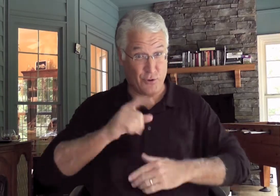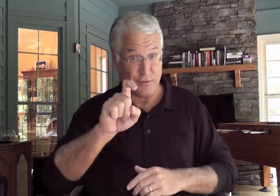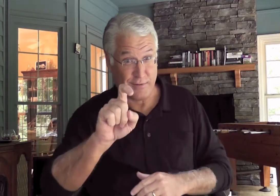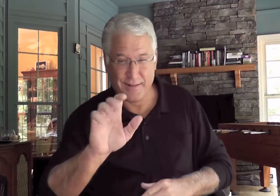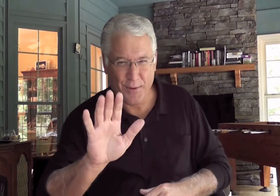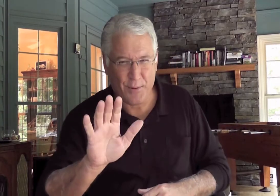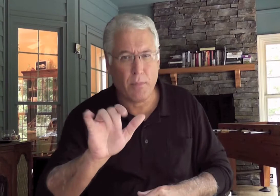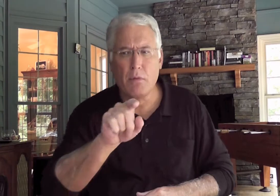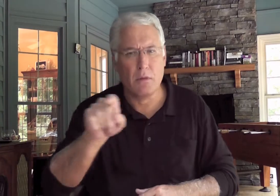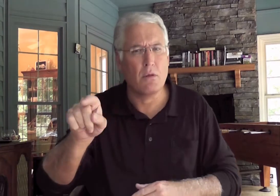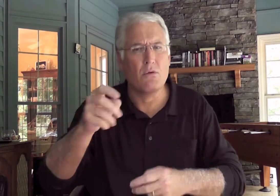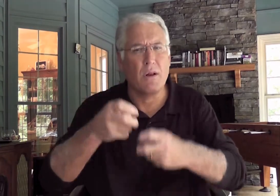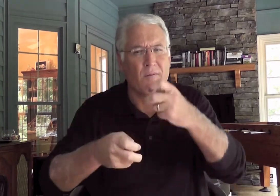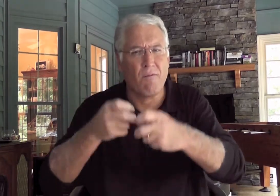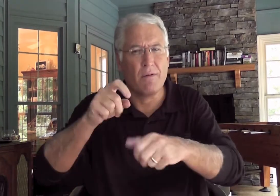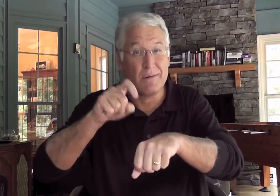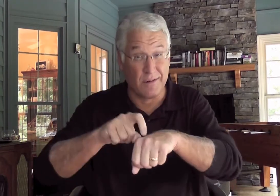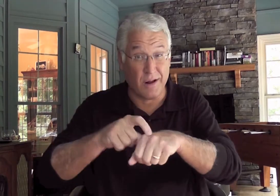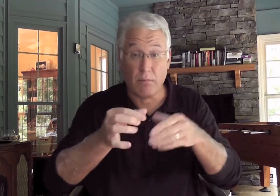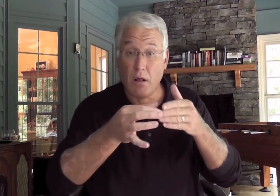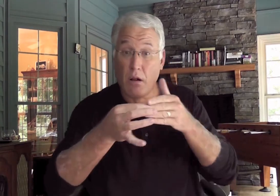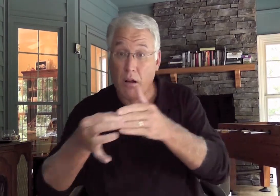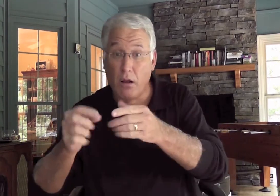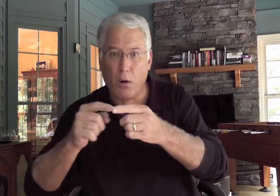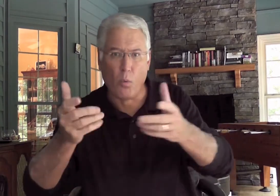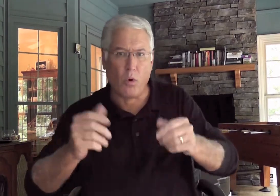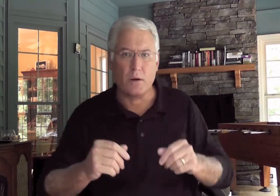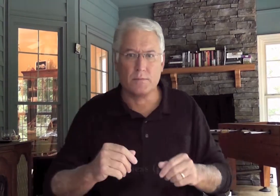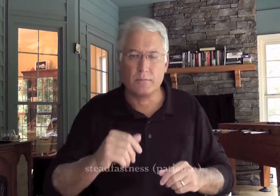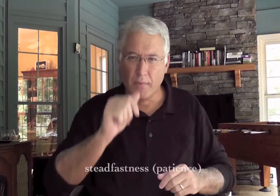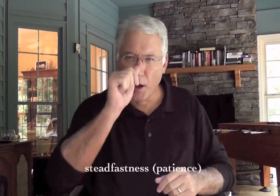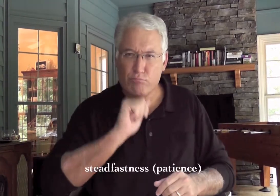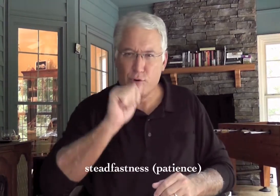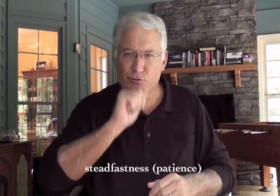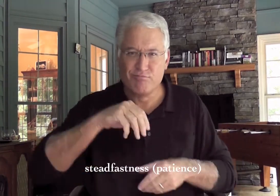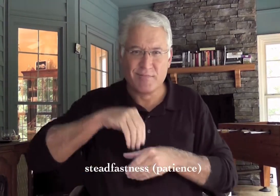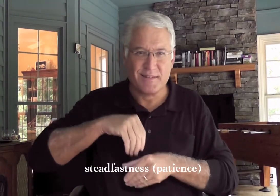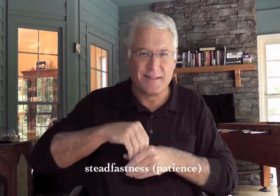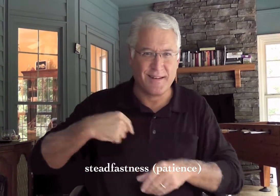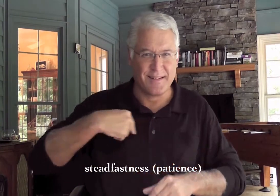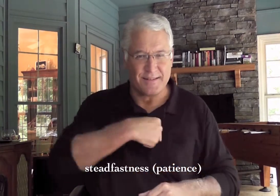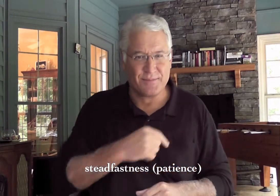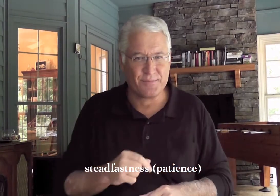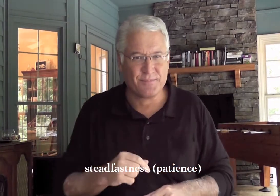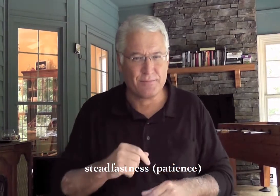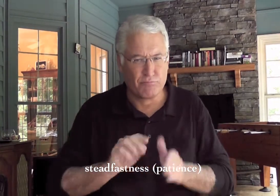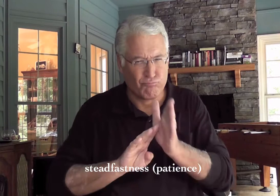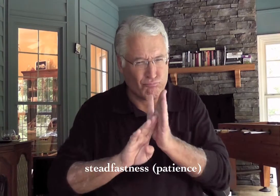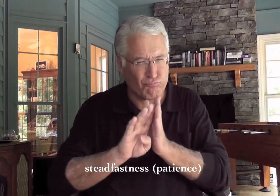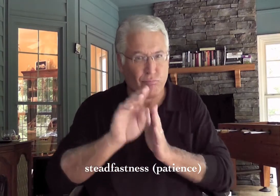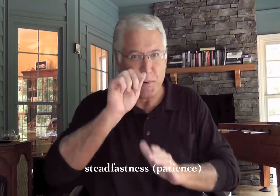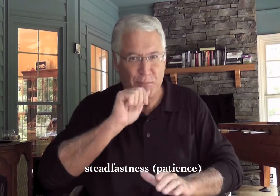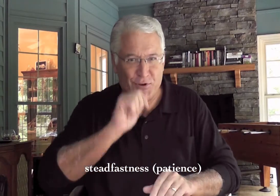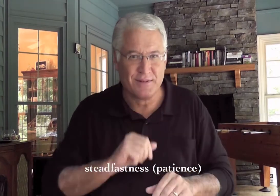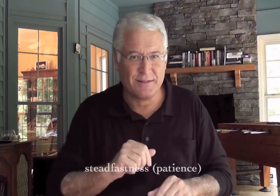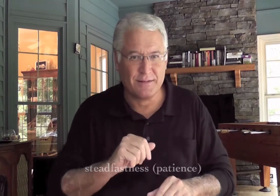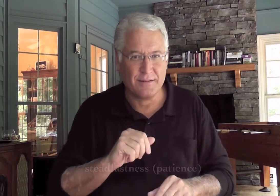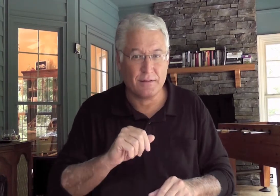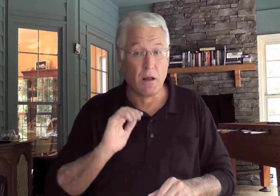But we can have joy in it. Is that true? Well, hard times can lead to steadfastness. And that develops our patience.